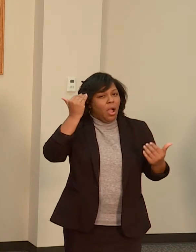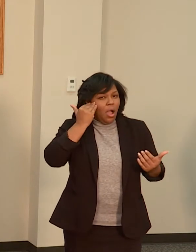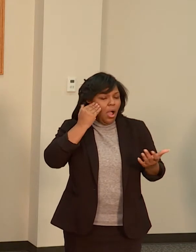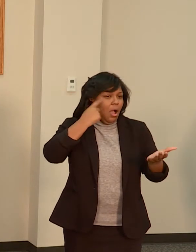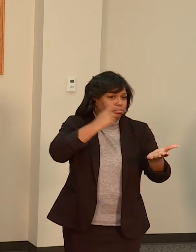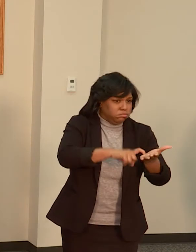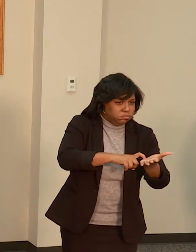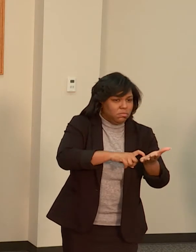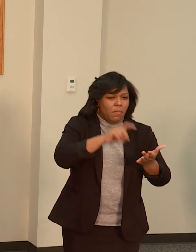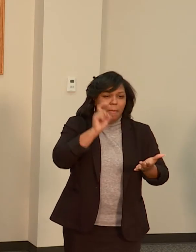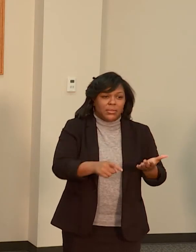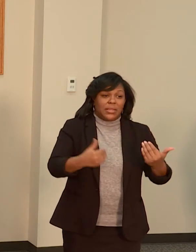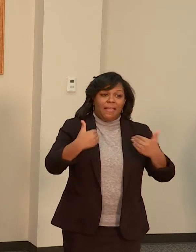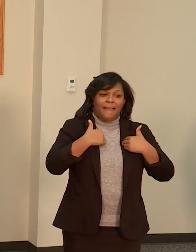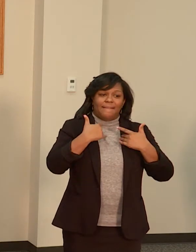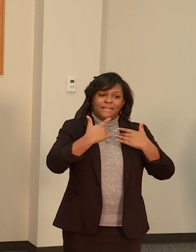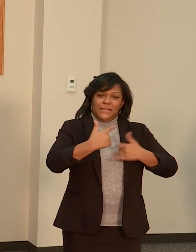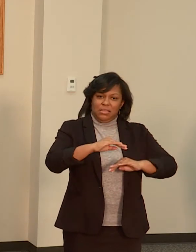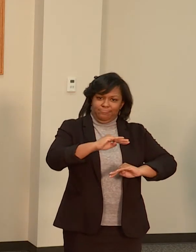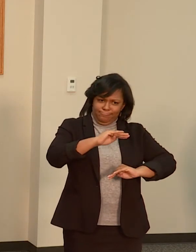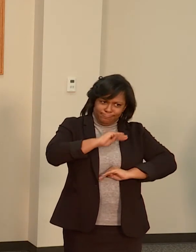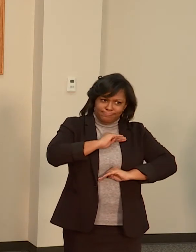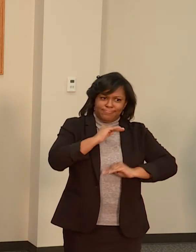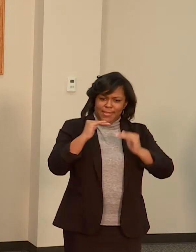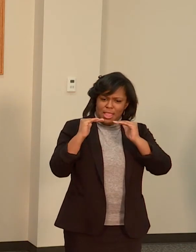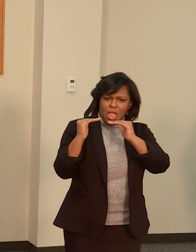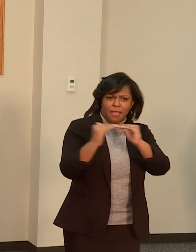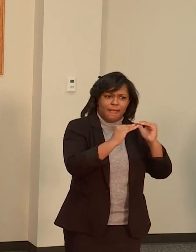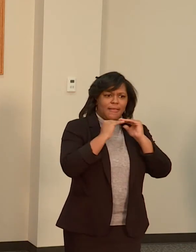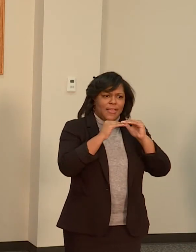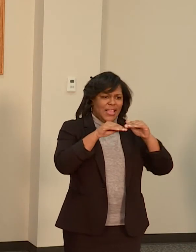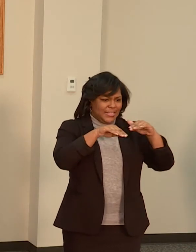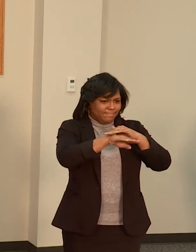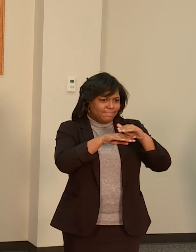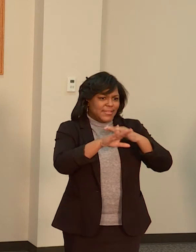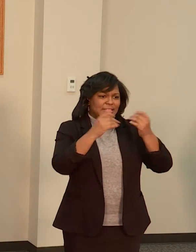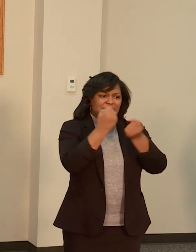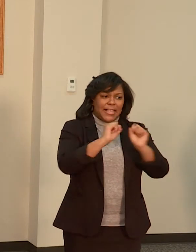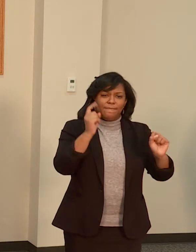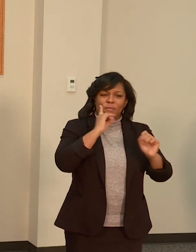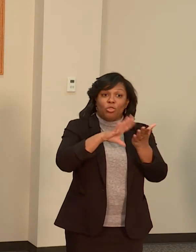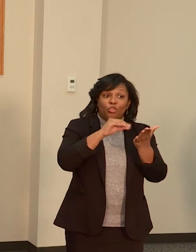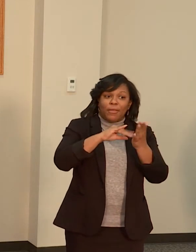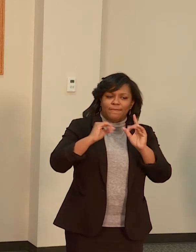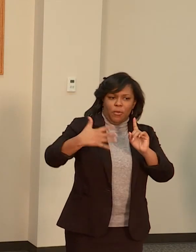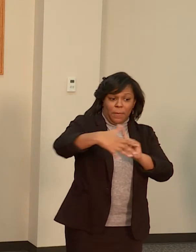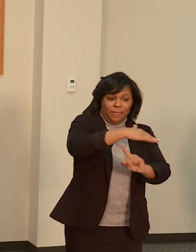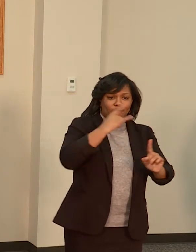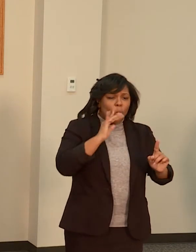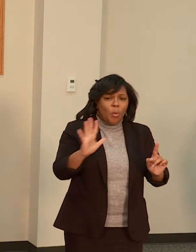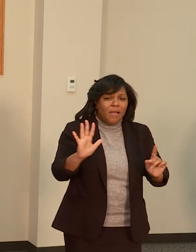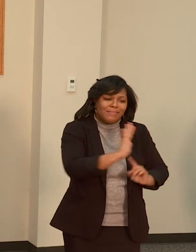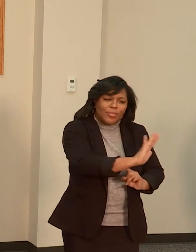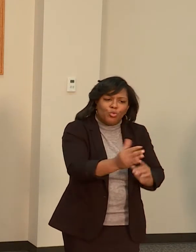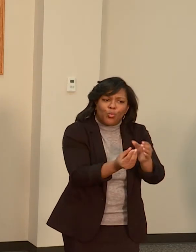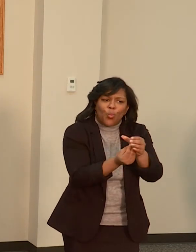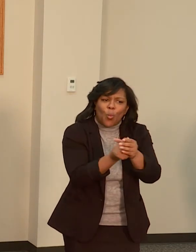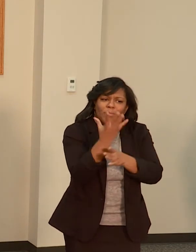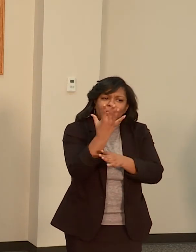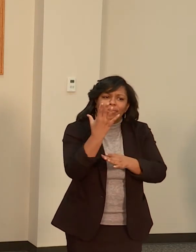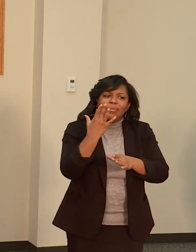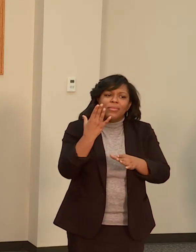and enriching environment from which to learn, grow, and thrive. The well-being of our youth and their families is a priority.